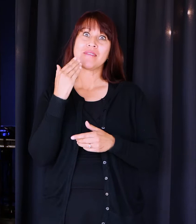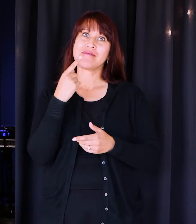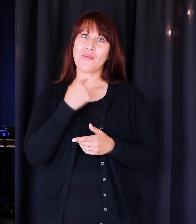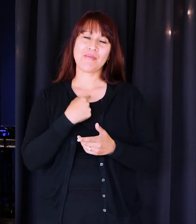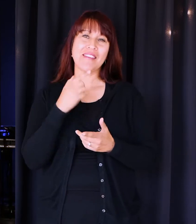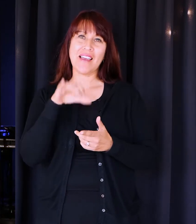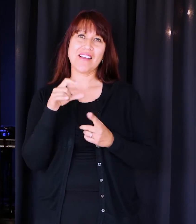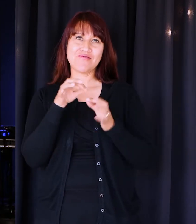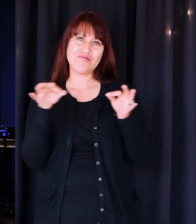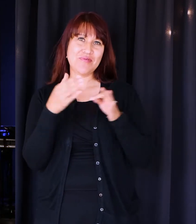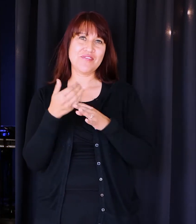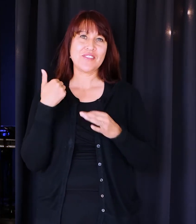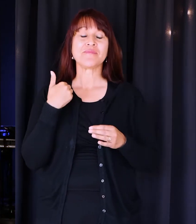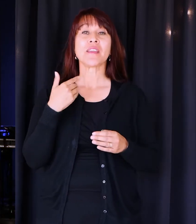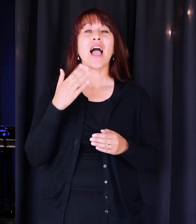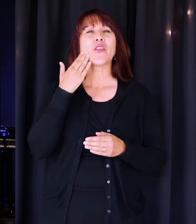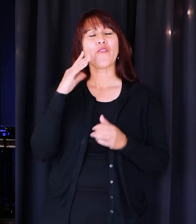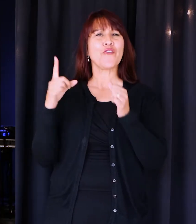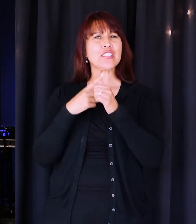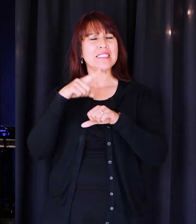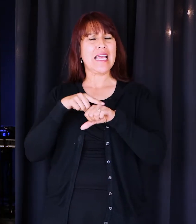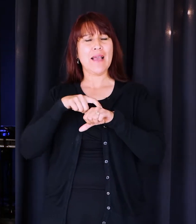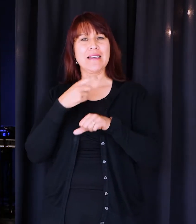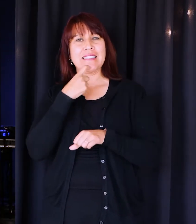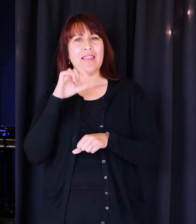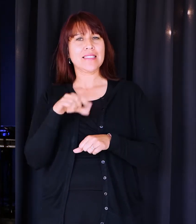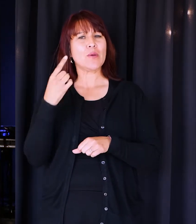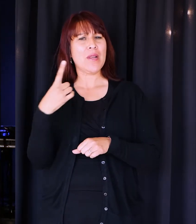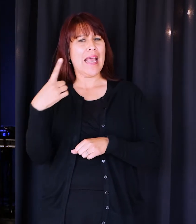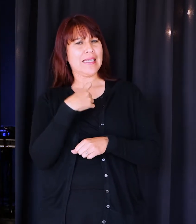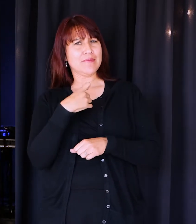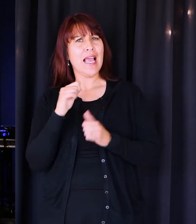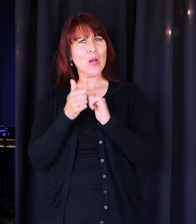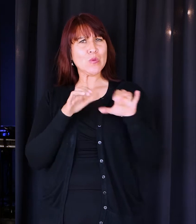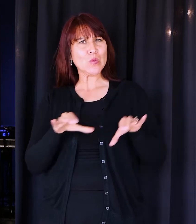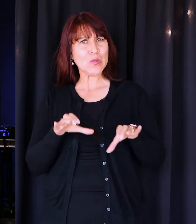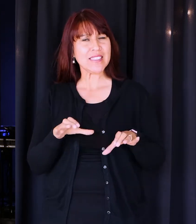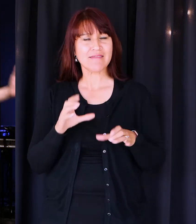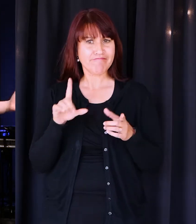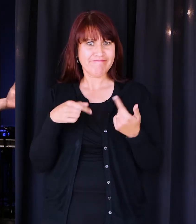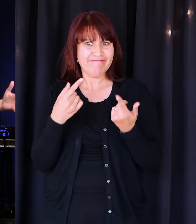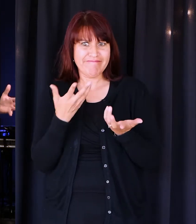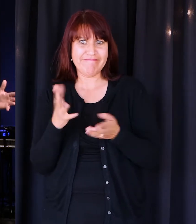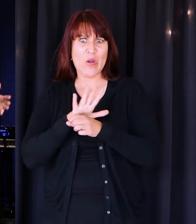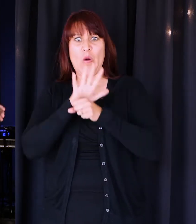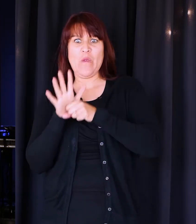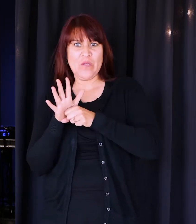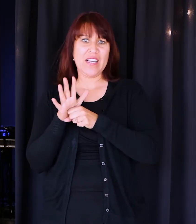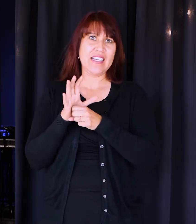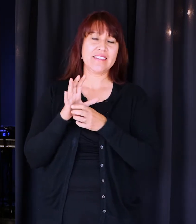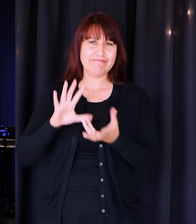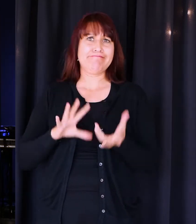I remember the first time that I used that term. Someone asked me how we were doing in all of this COVID